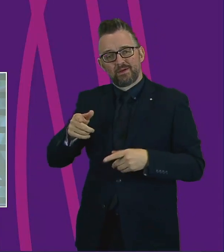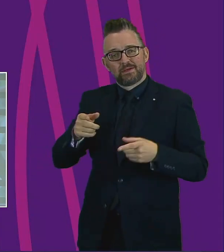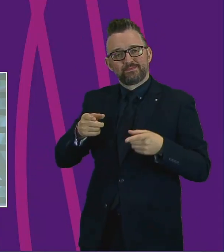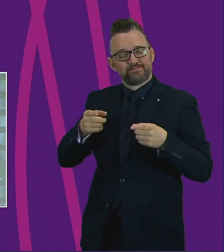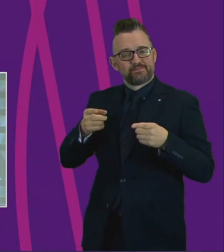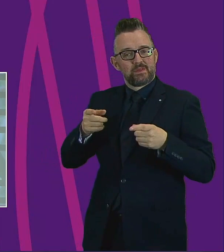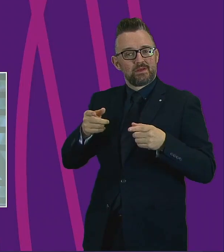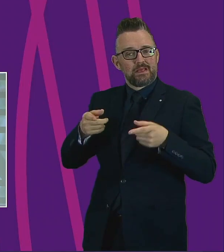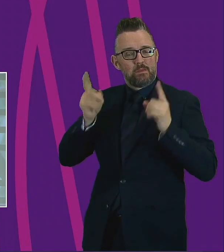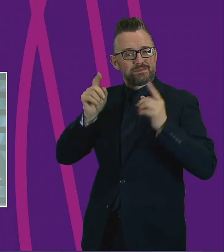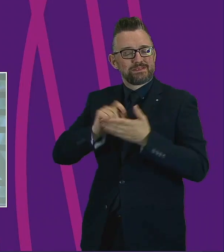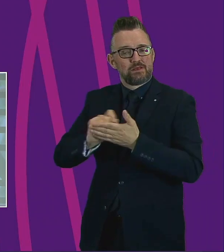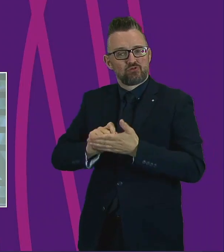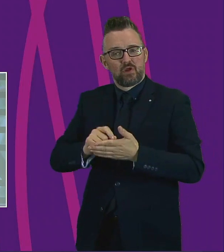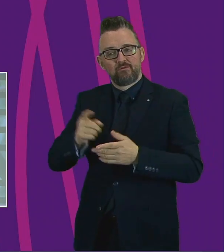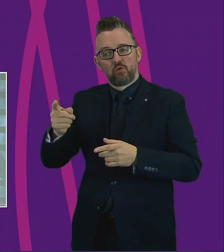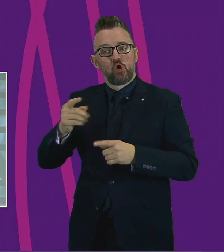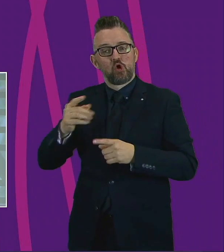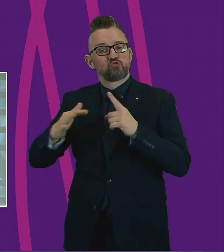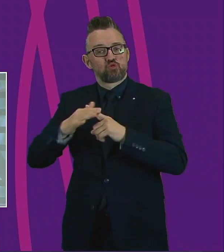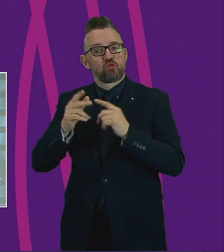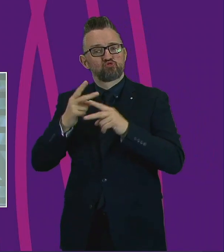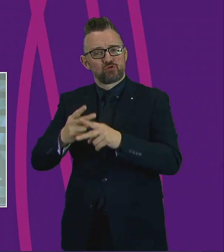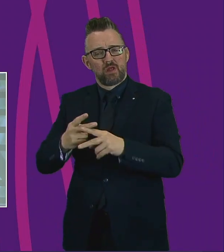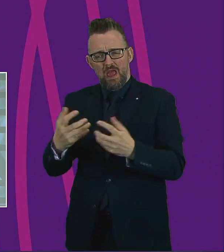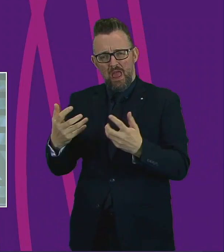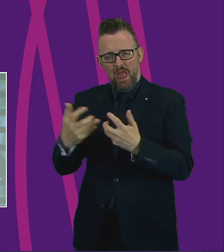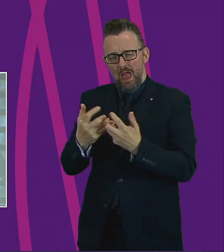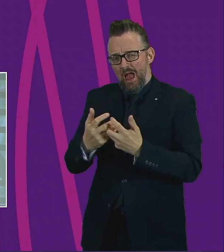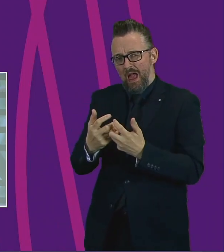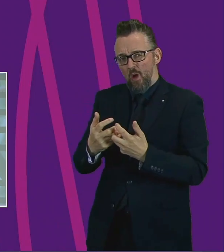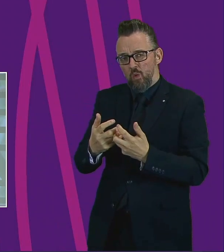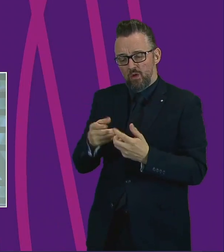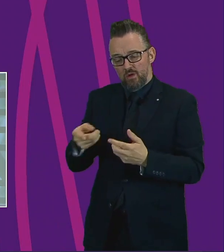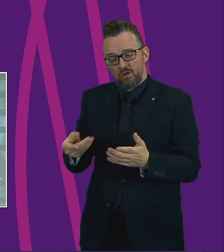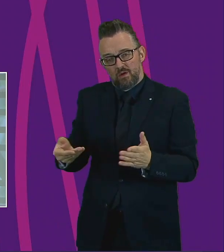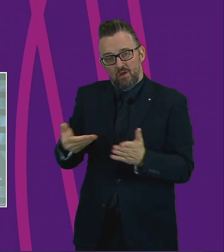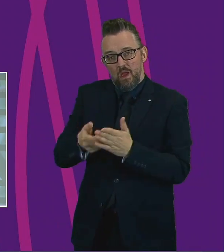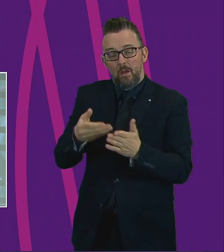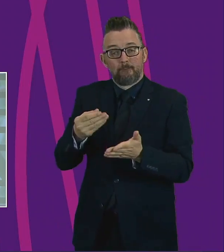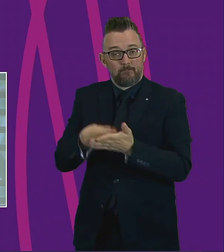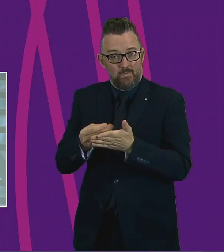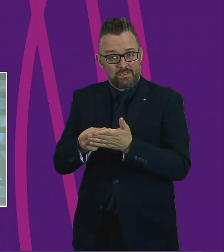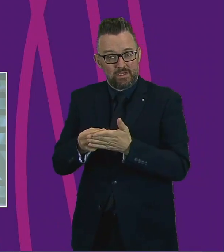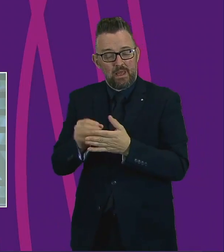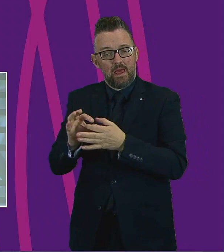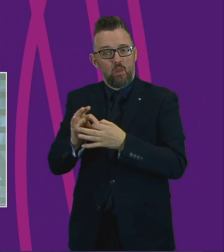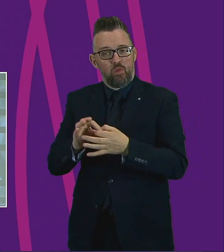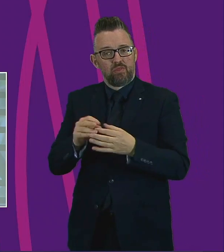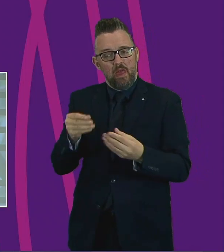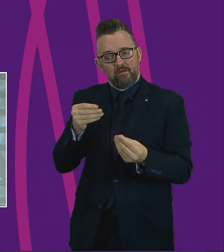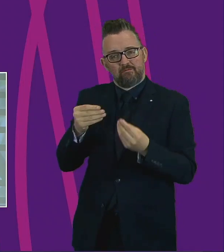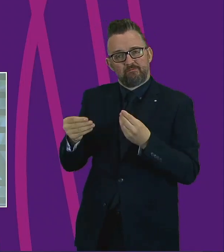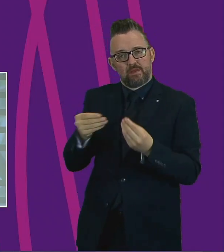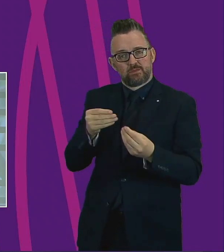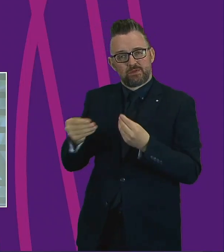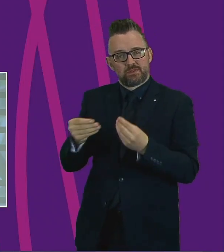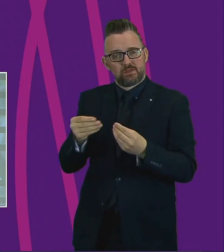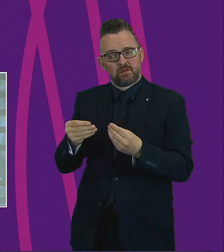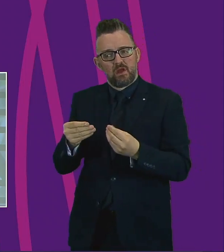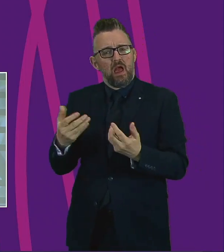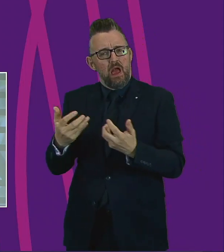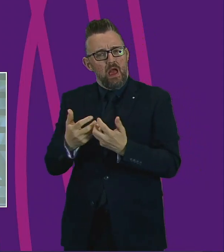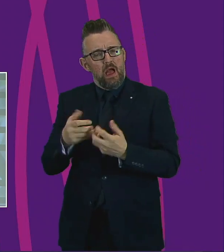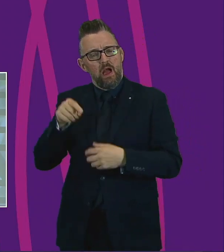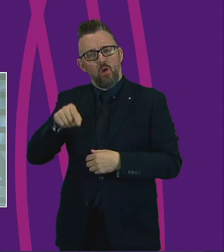Security when winding up how the greater flexibility provided for with regard to the operation of the Scottish Welfare Fund has in